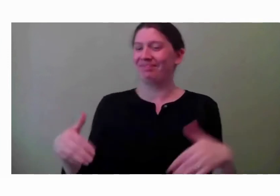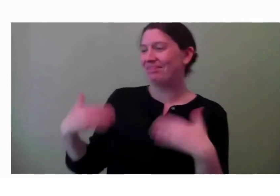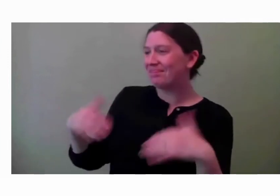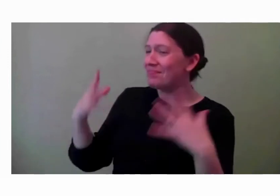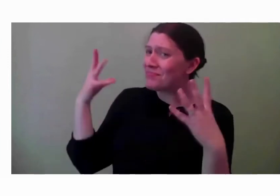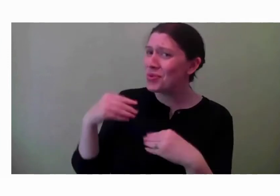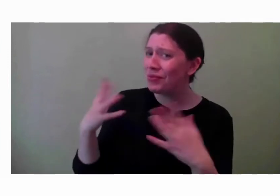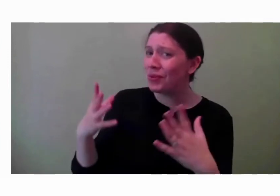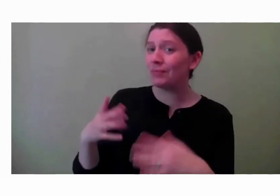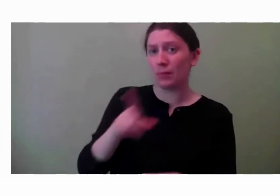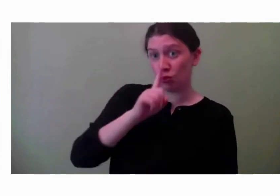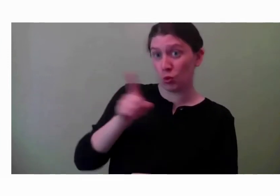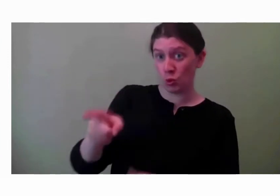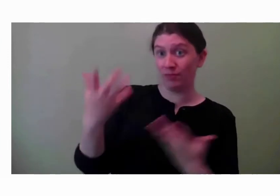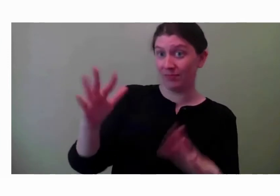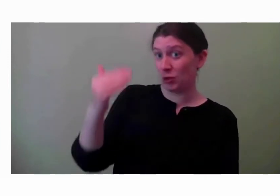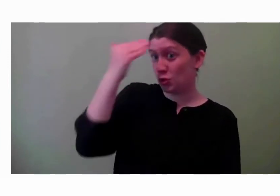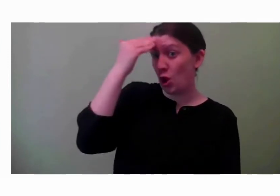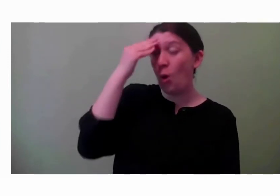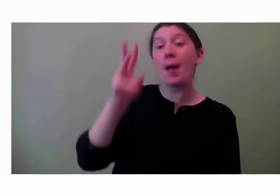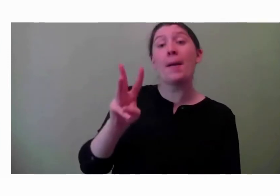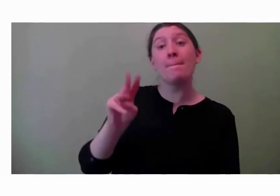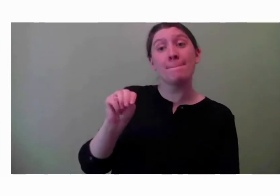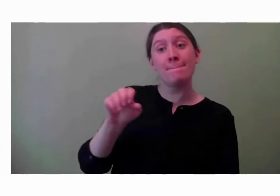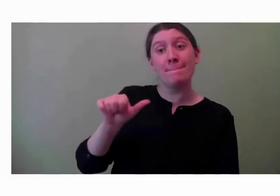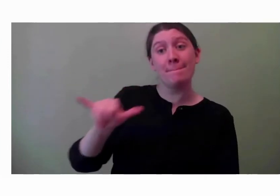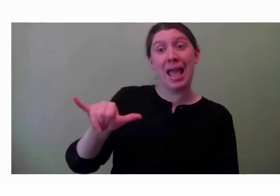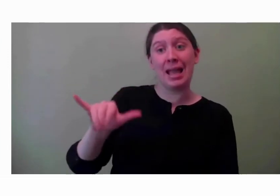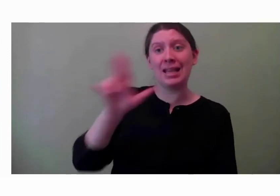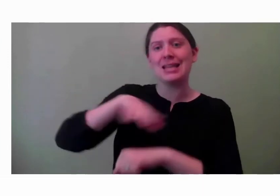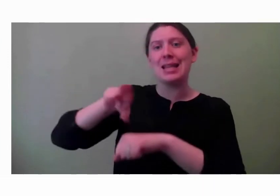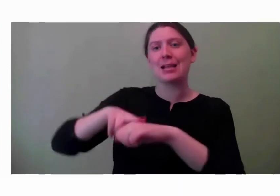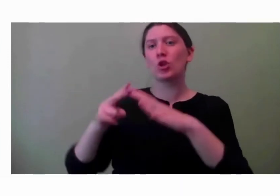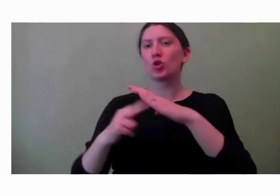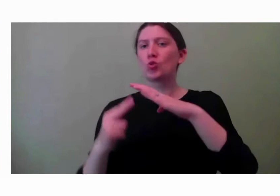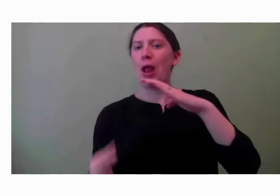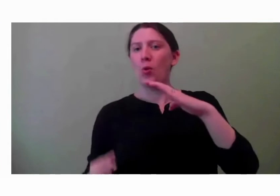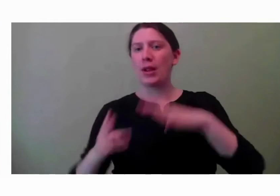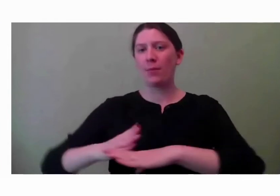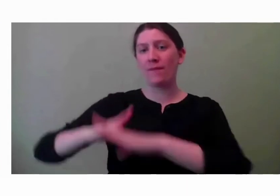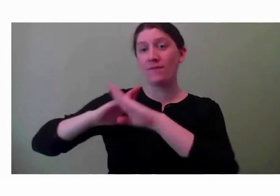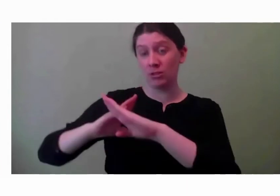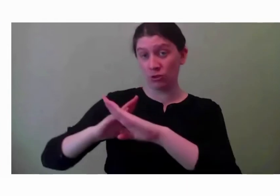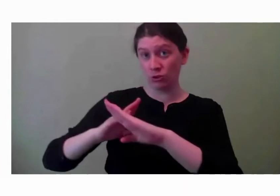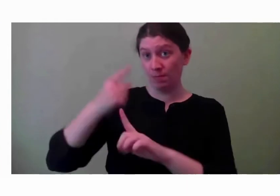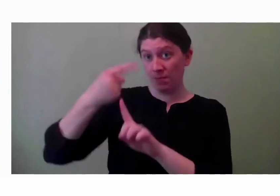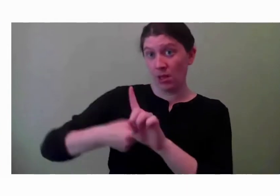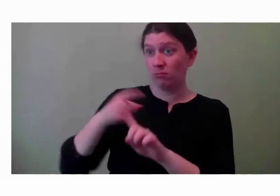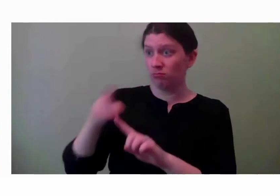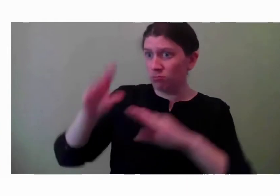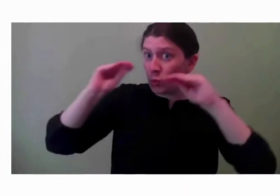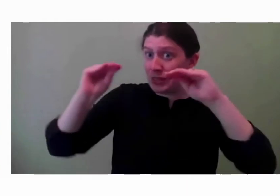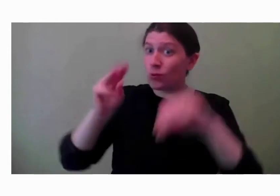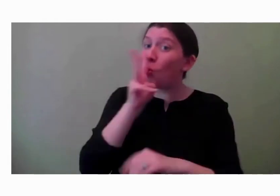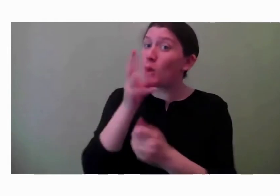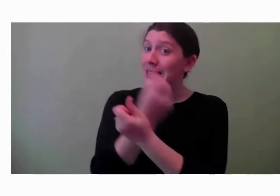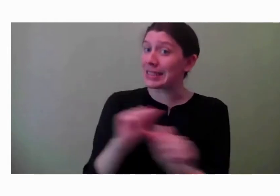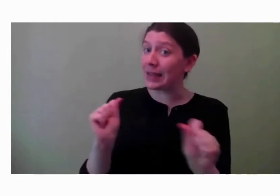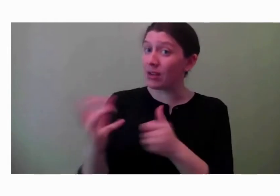that May is National Drowning Prevention Month. Does Rec to Connect teach water safety as part of its aquatic programming? We do.